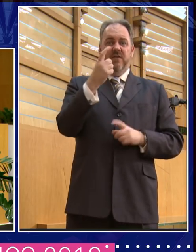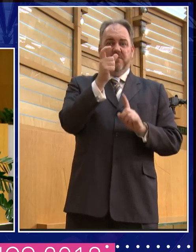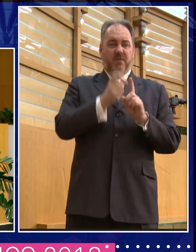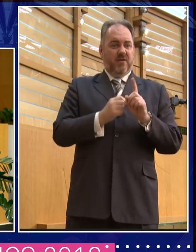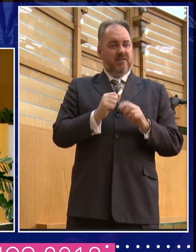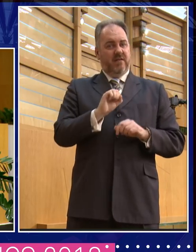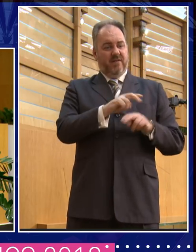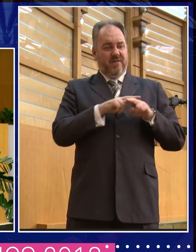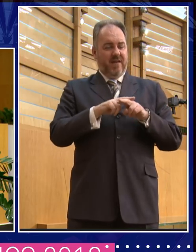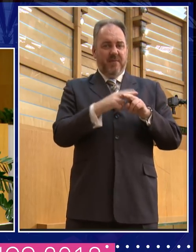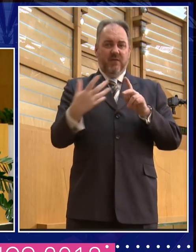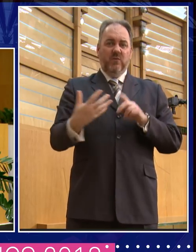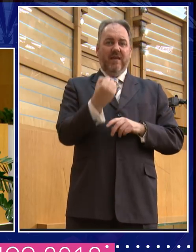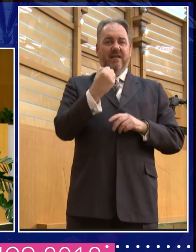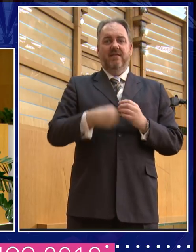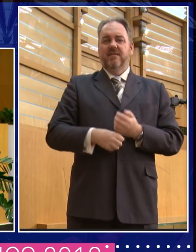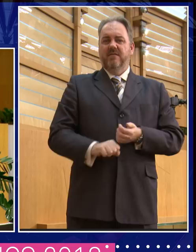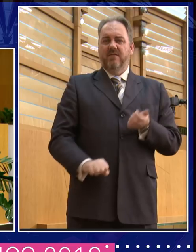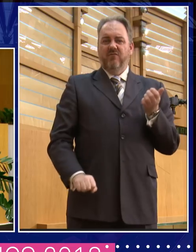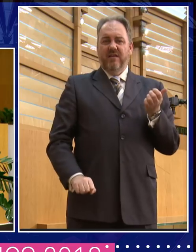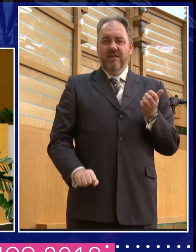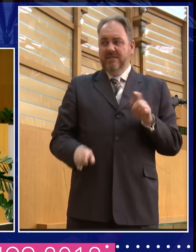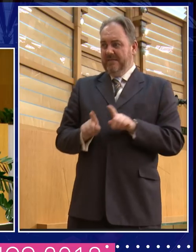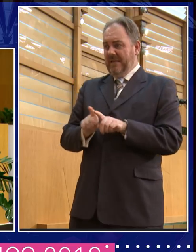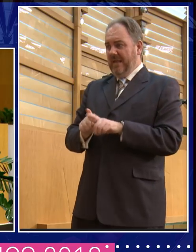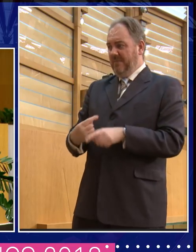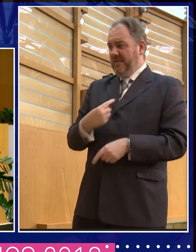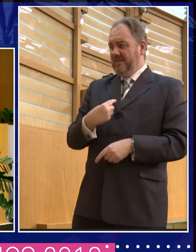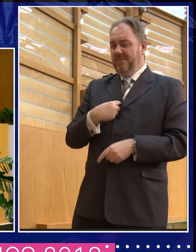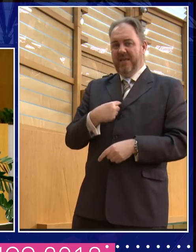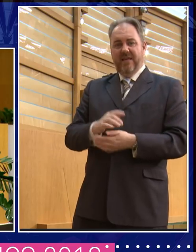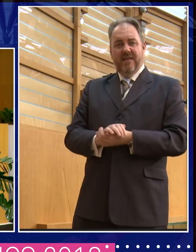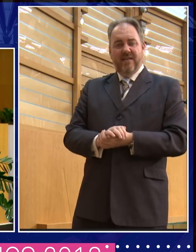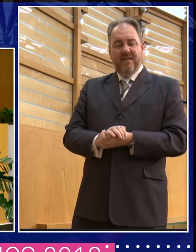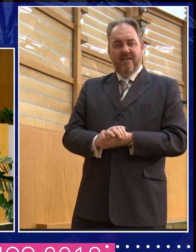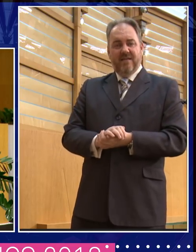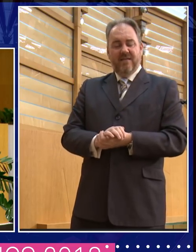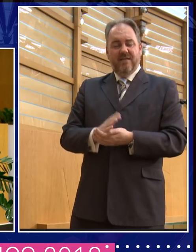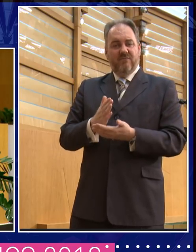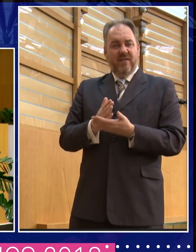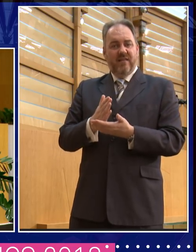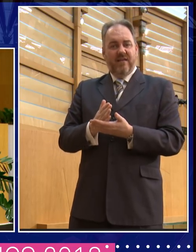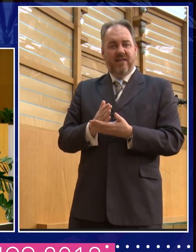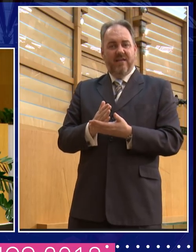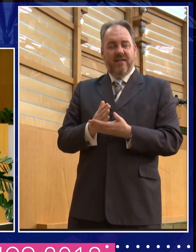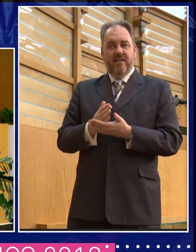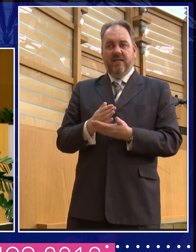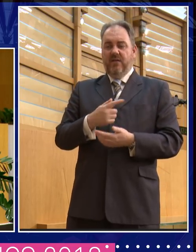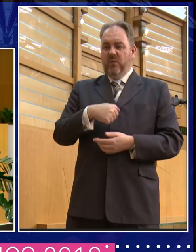know, we're not, we're not, you know, we're people who education has made, not who took advantage of